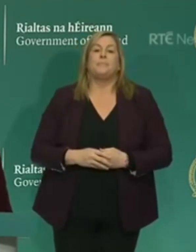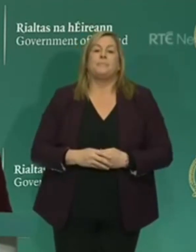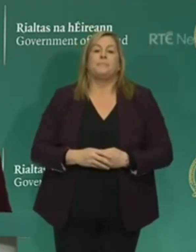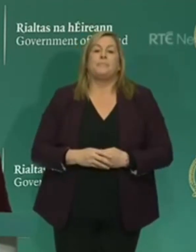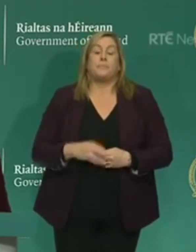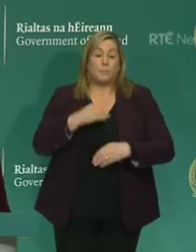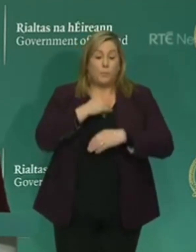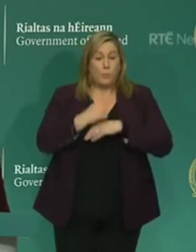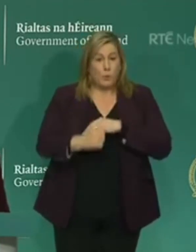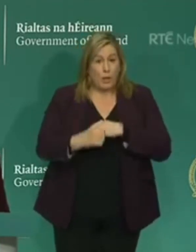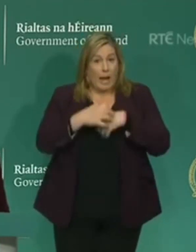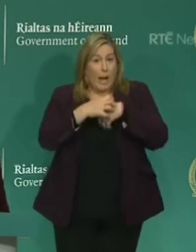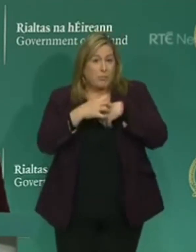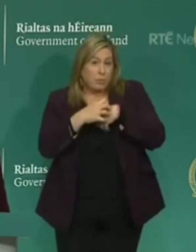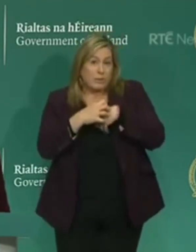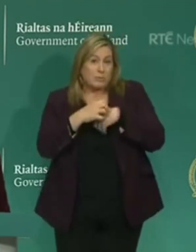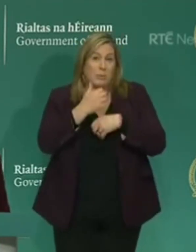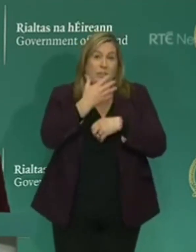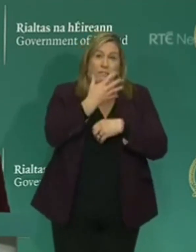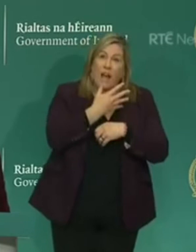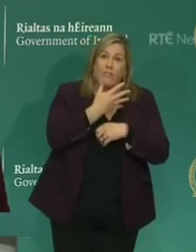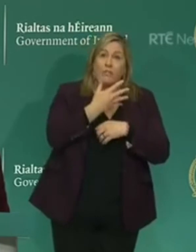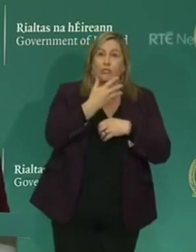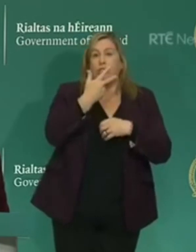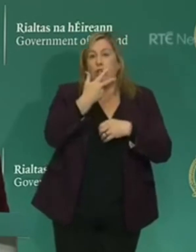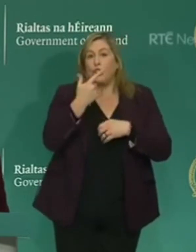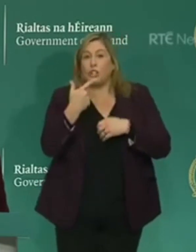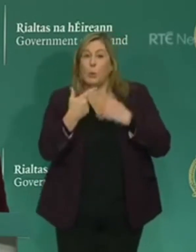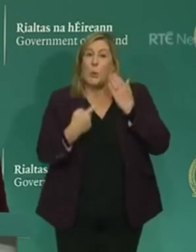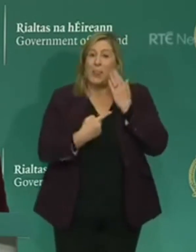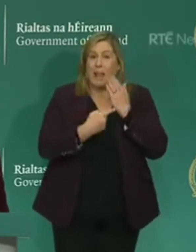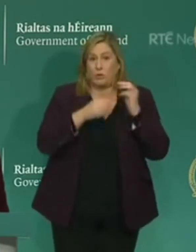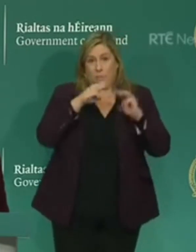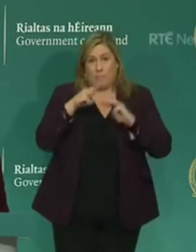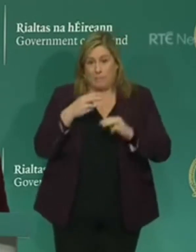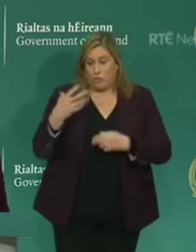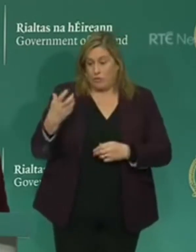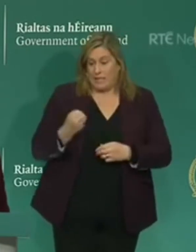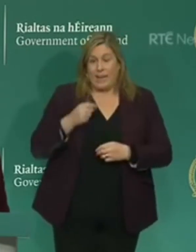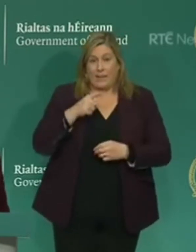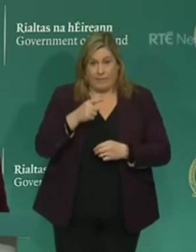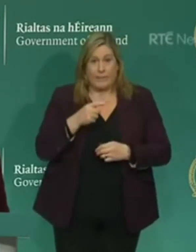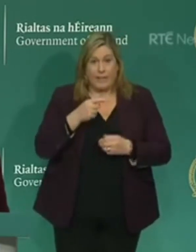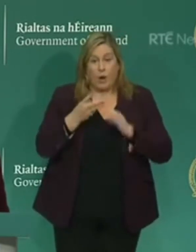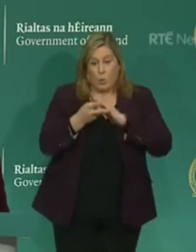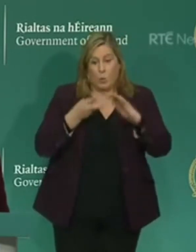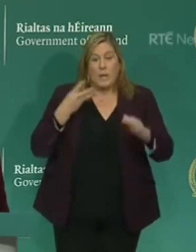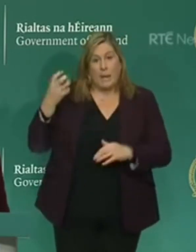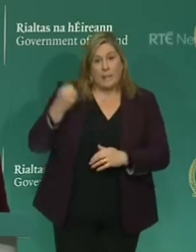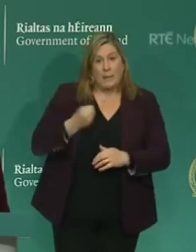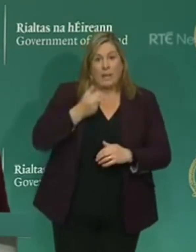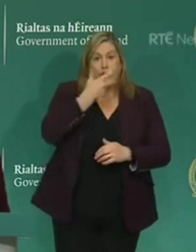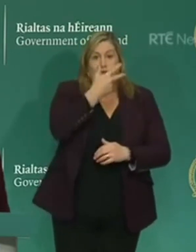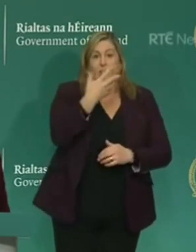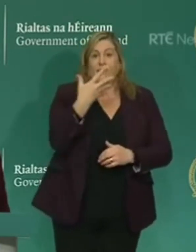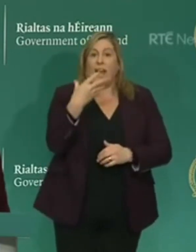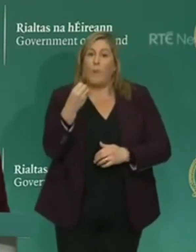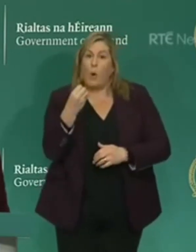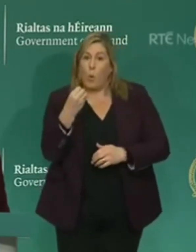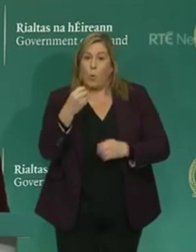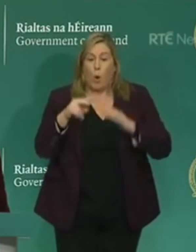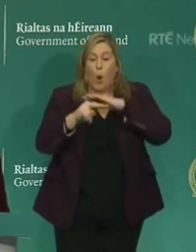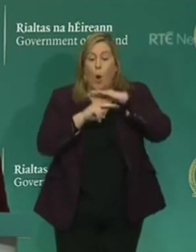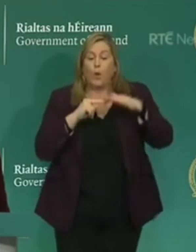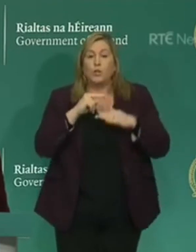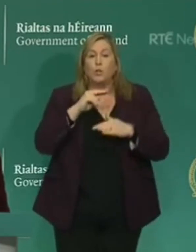Today, approximately 532,000 people will receive their weekly payment of €350 under the COVID